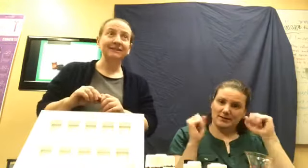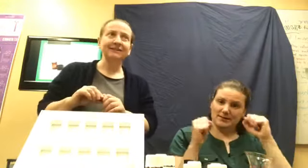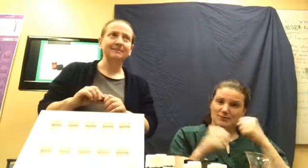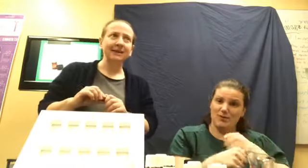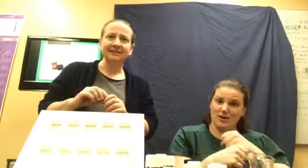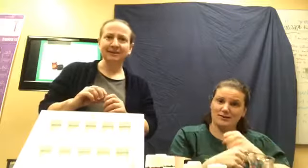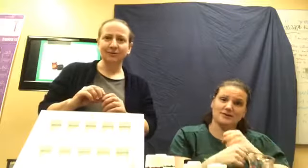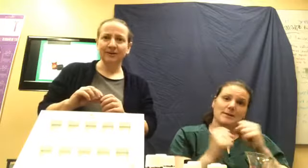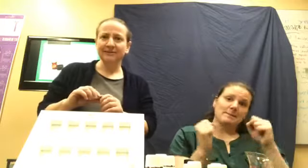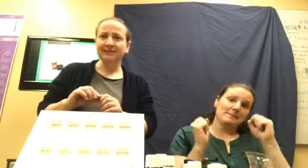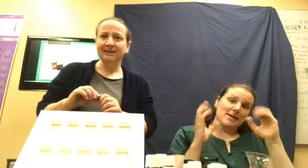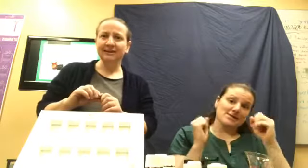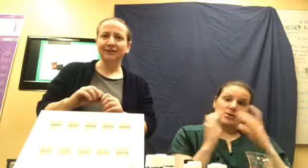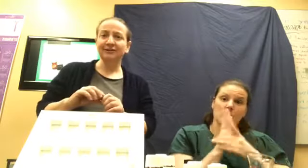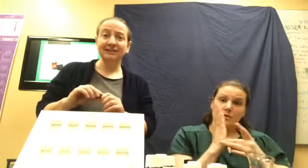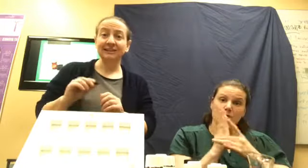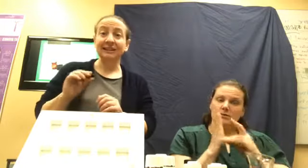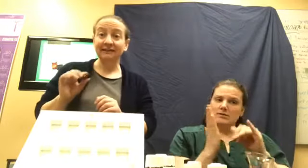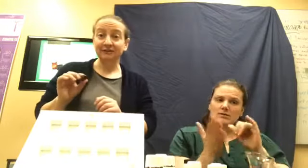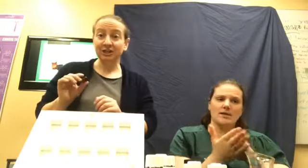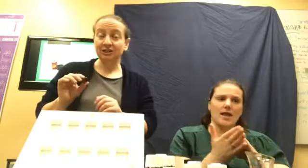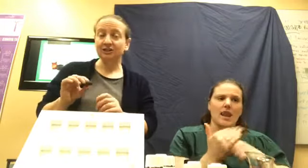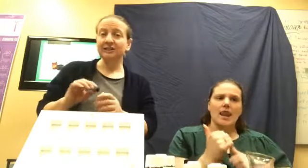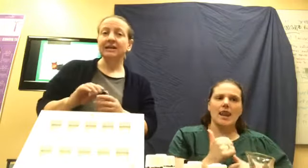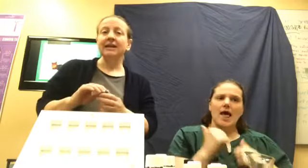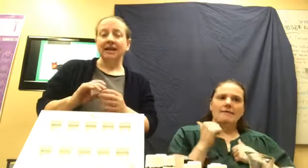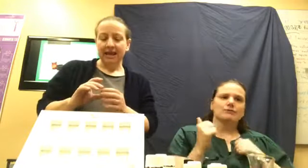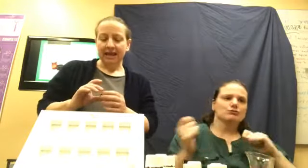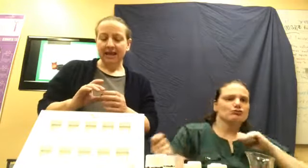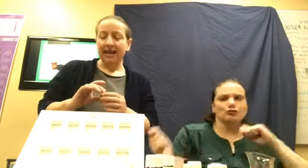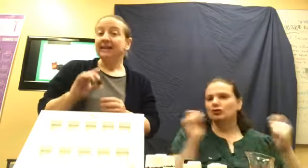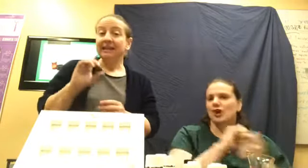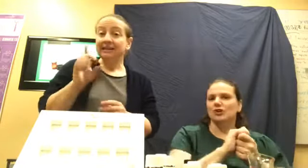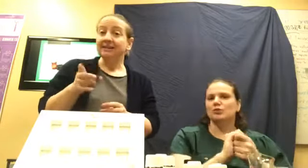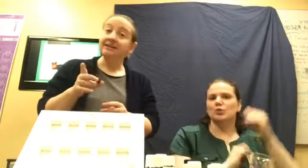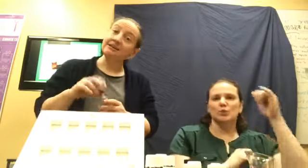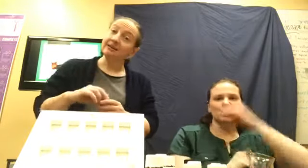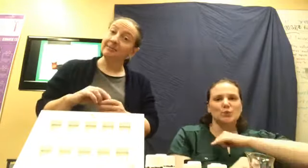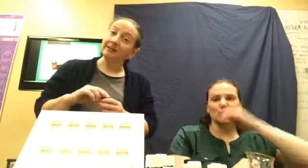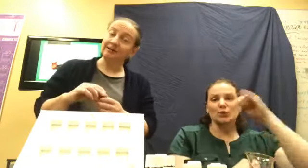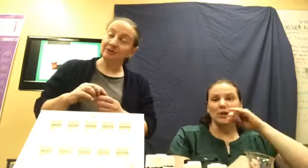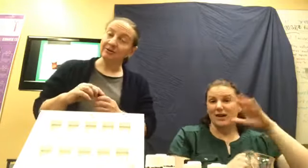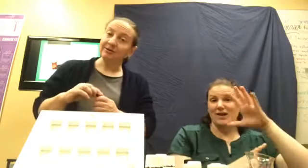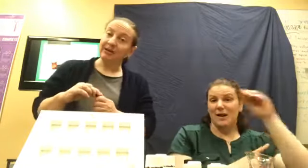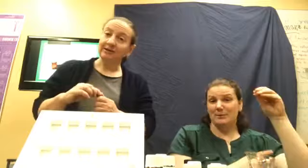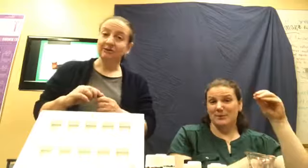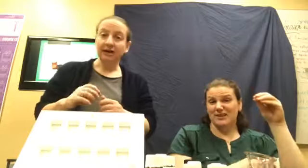these amazing oils that are just life changers. And then the company gives you a little thank you check.